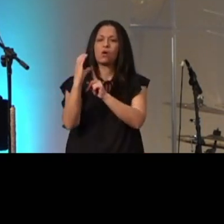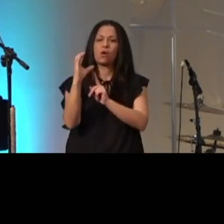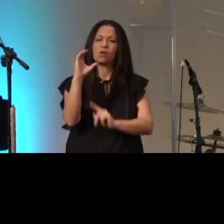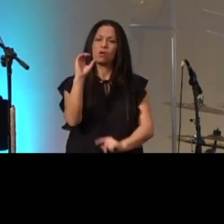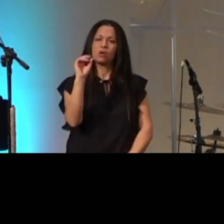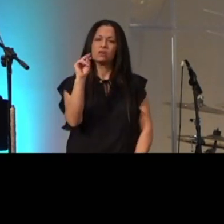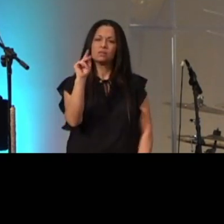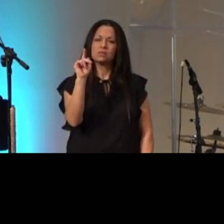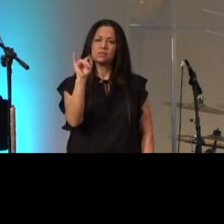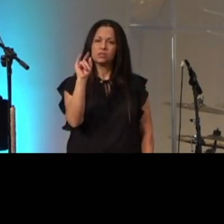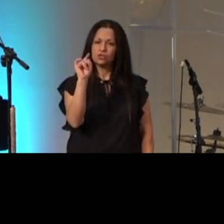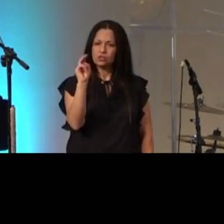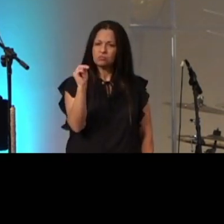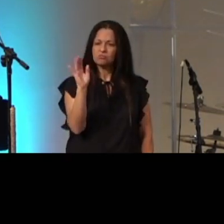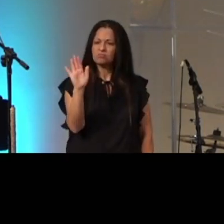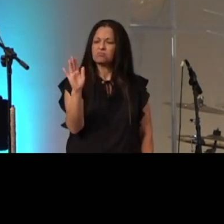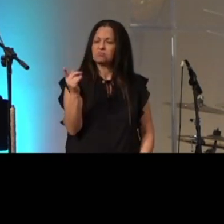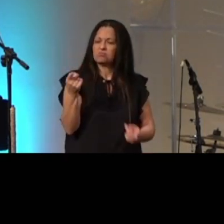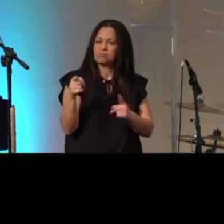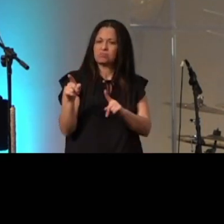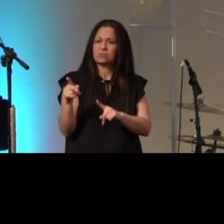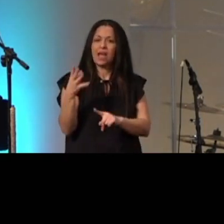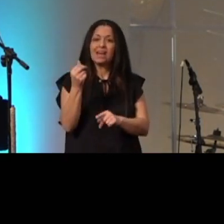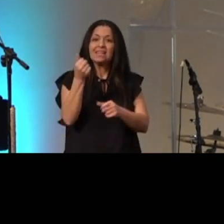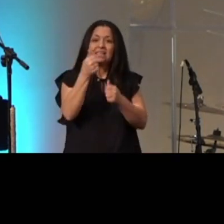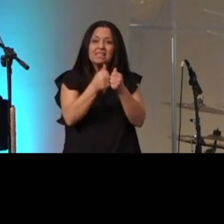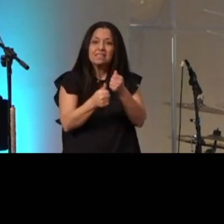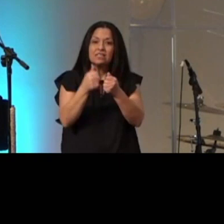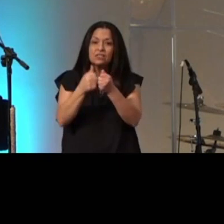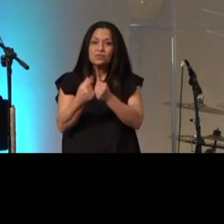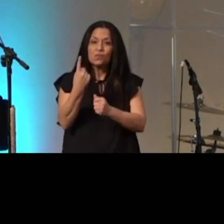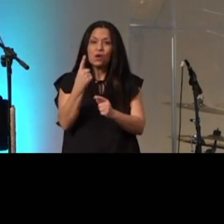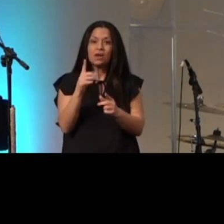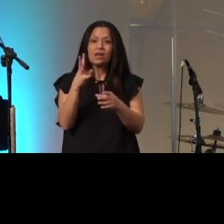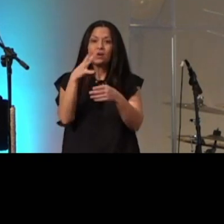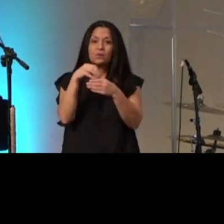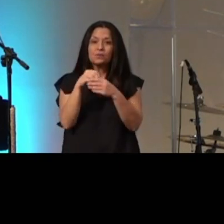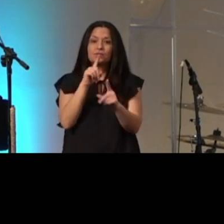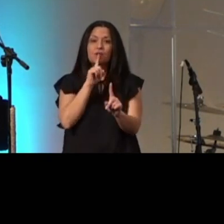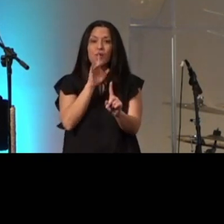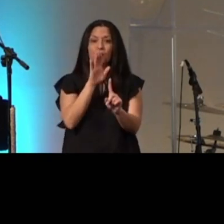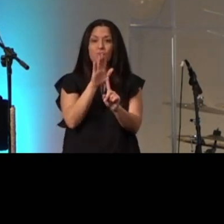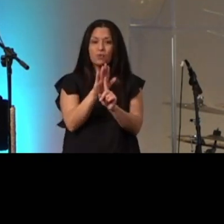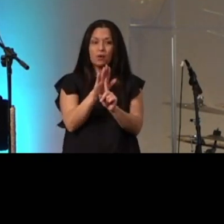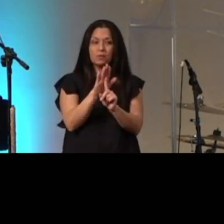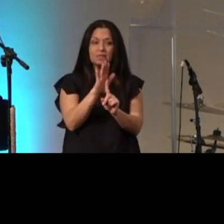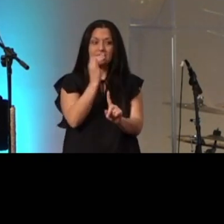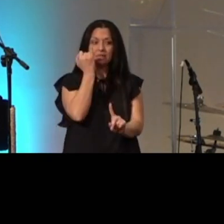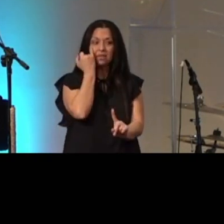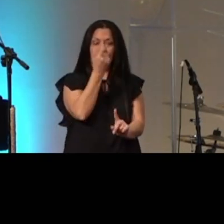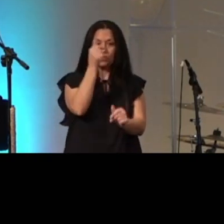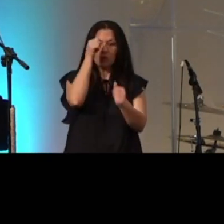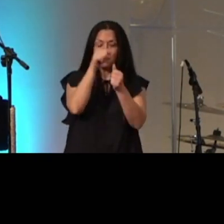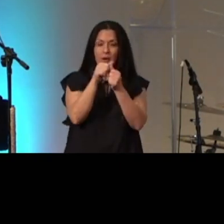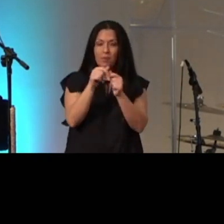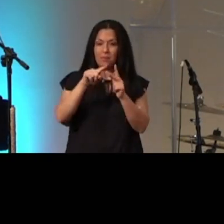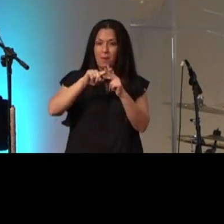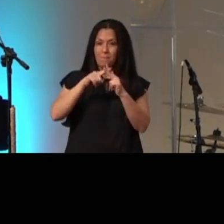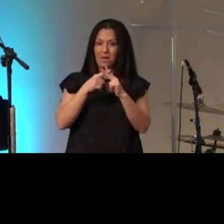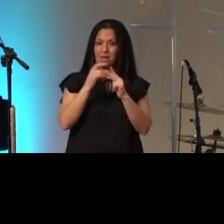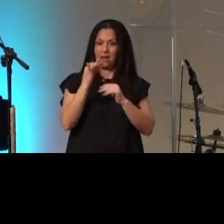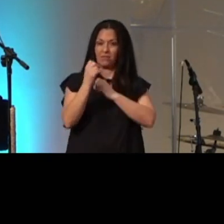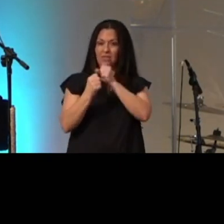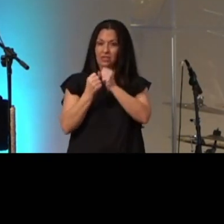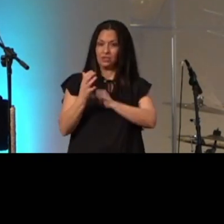includes a promise and if you'll remember back to the beginning of the year uh we talked about the bible is